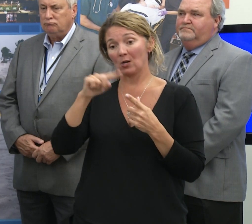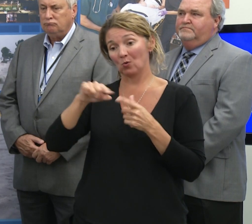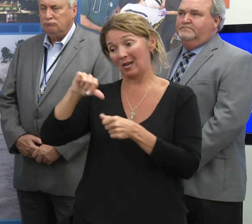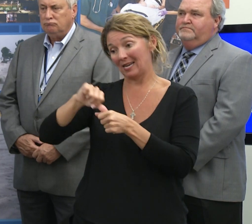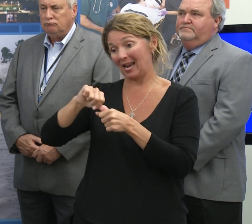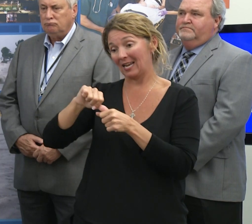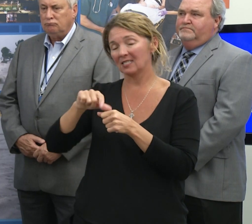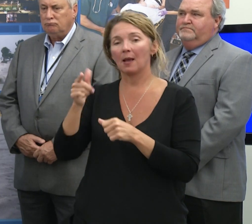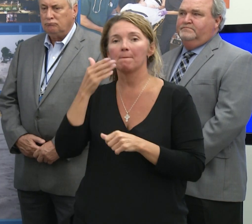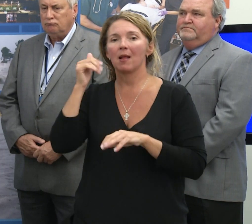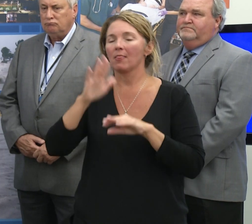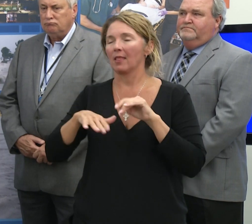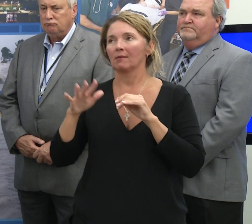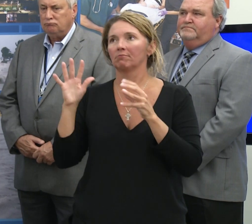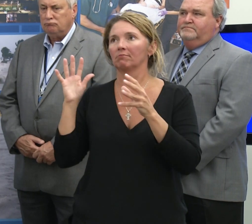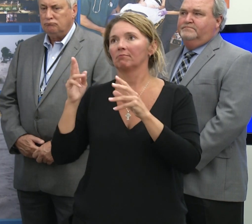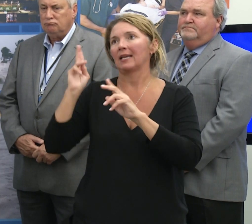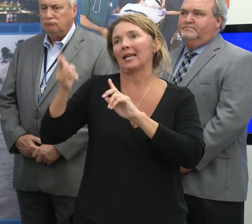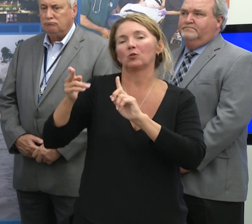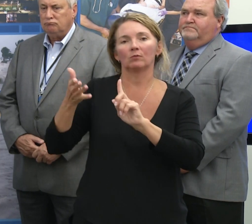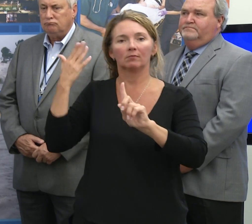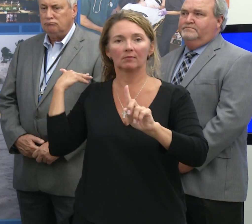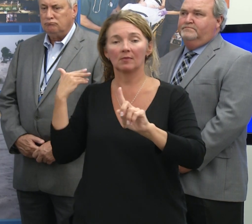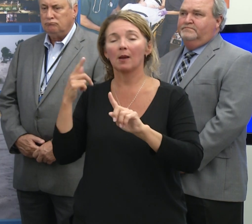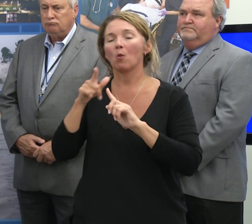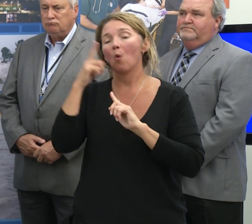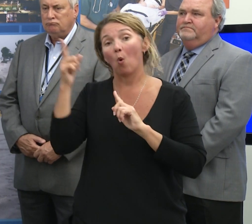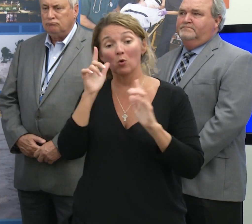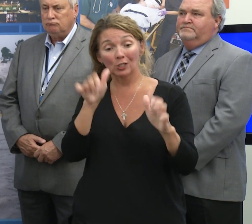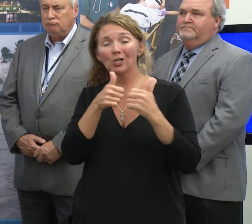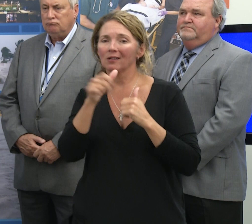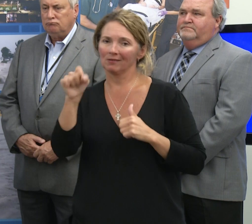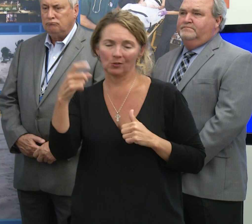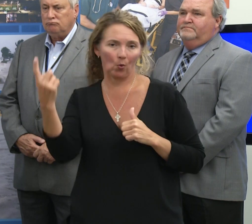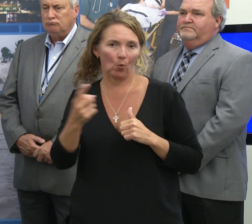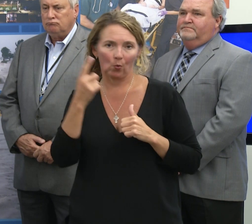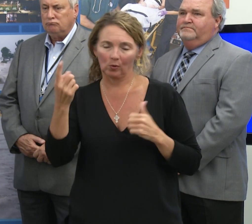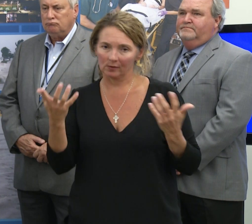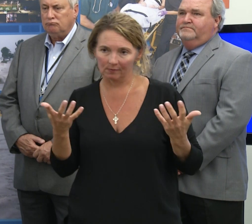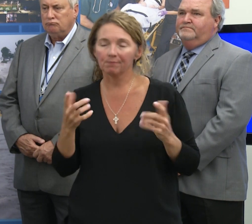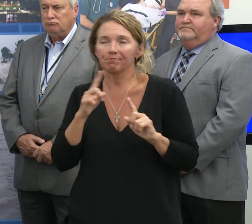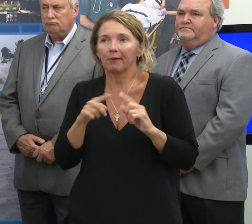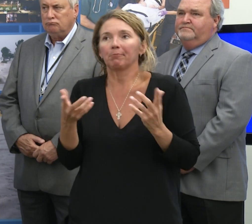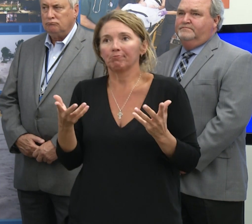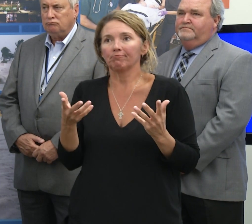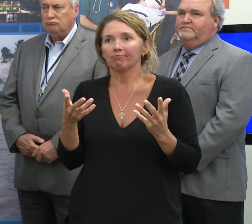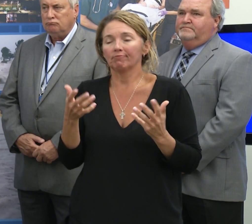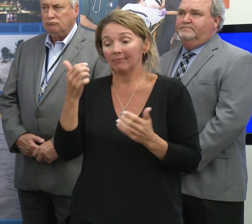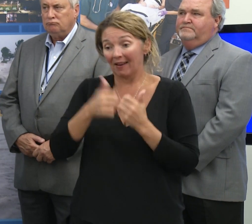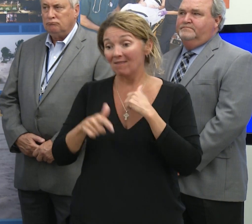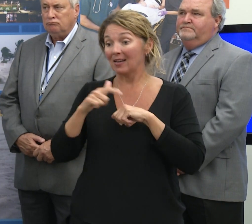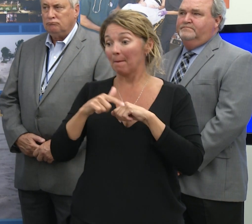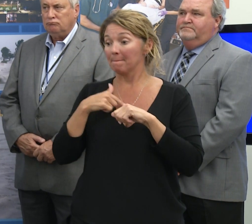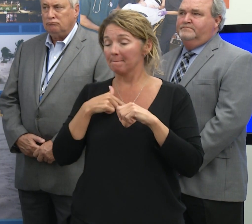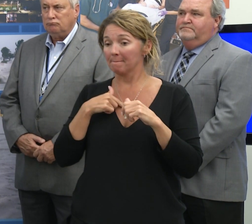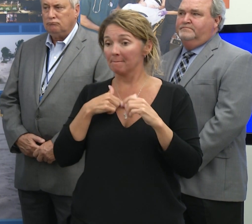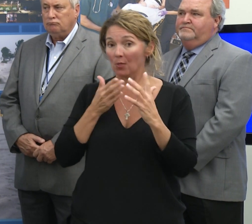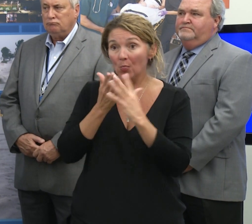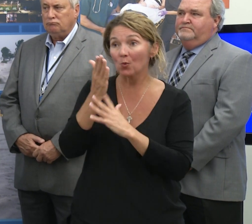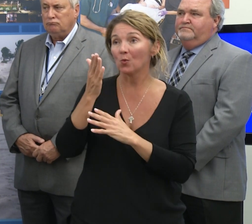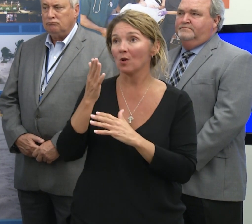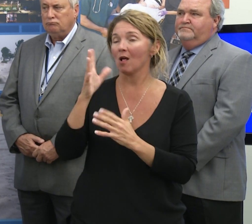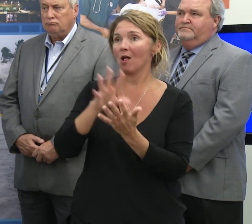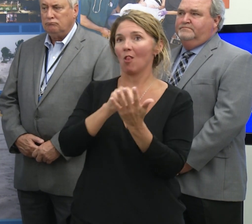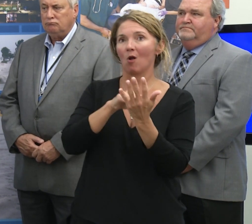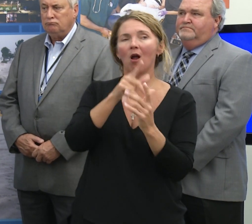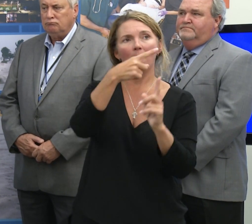gas stations was better than it's ever been. It always will be a challenge. Um, but I think every time, again, we go through one of these, we